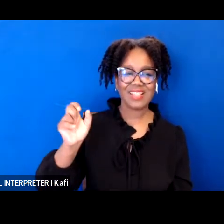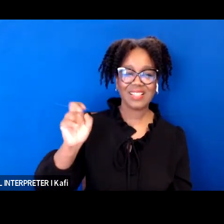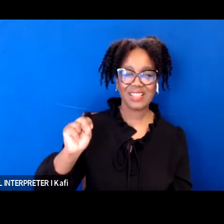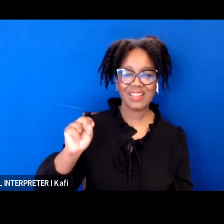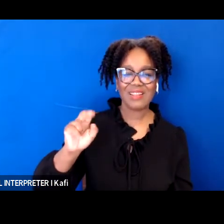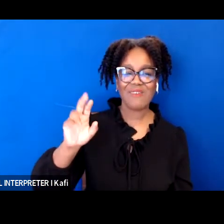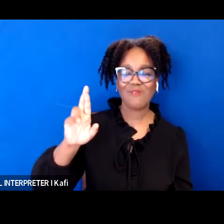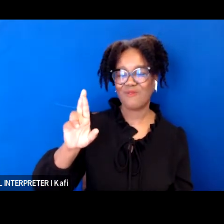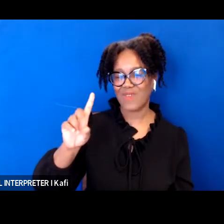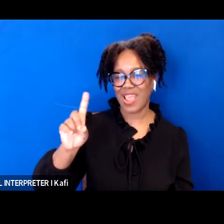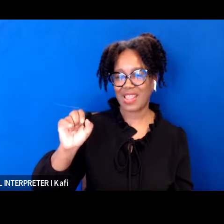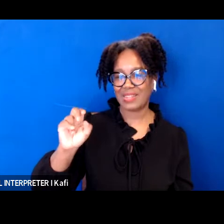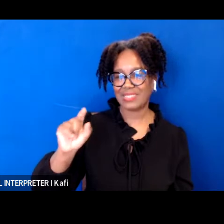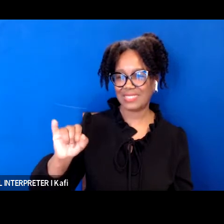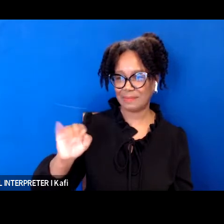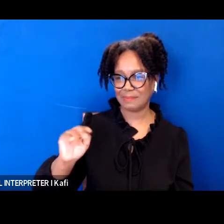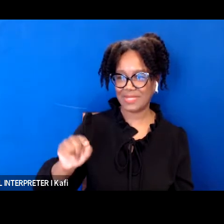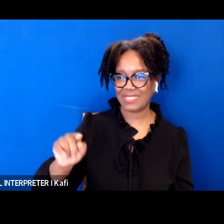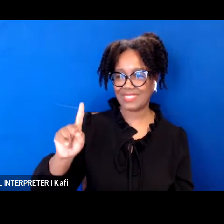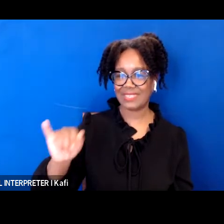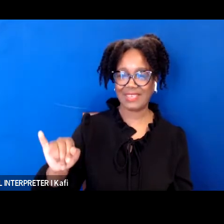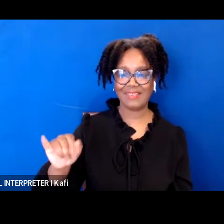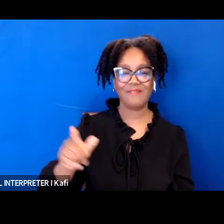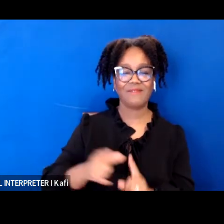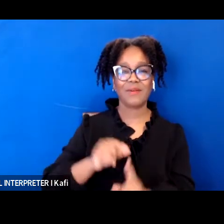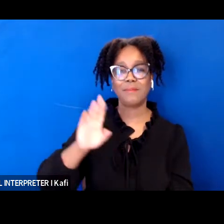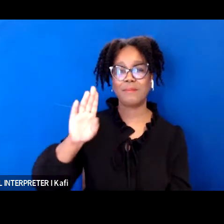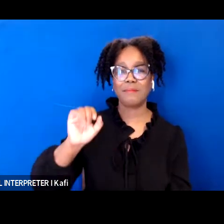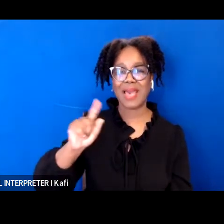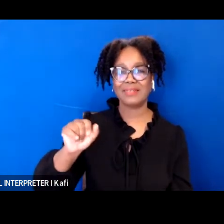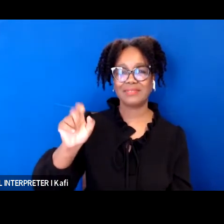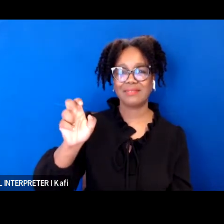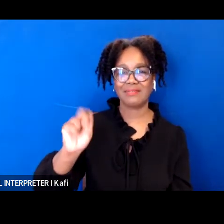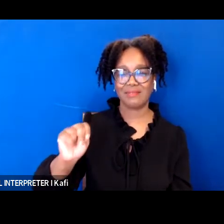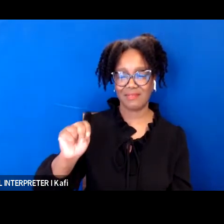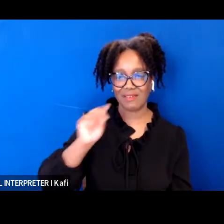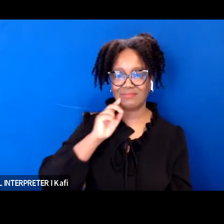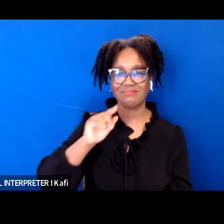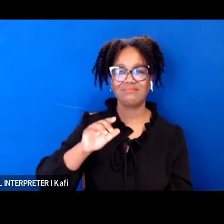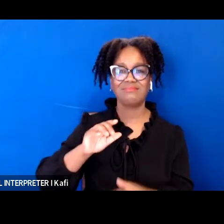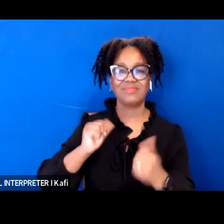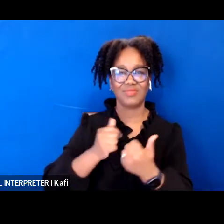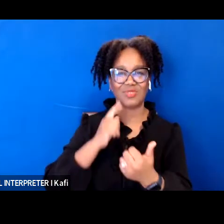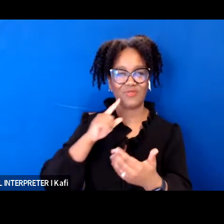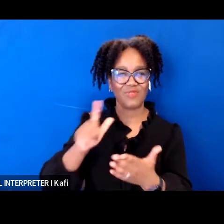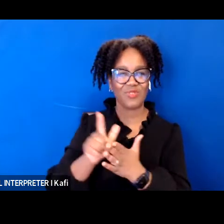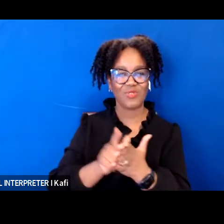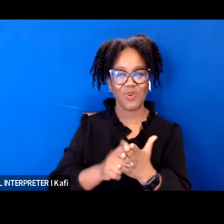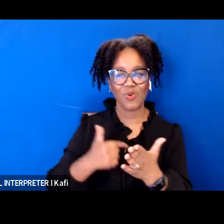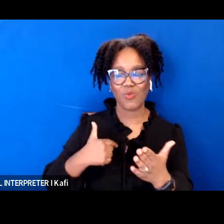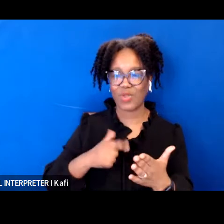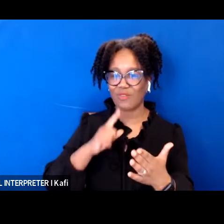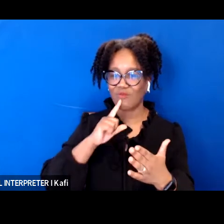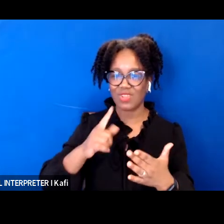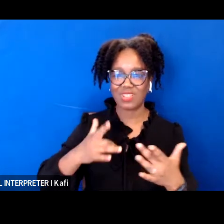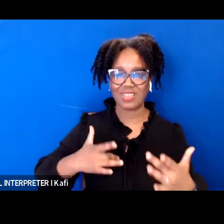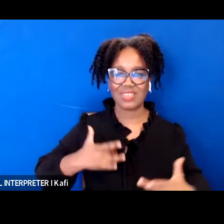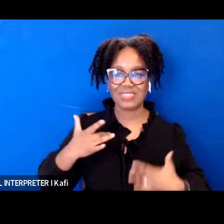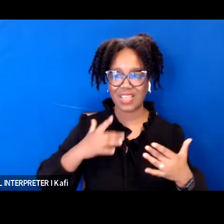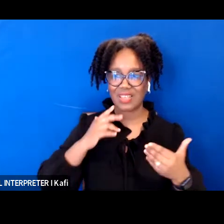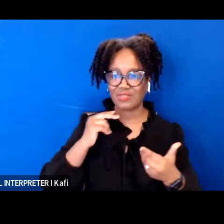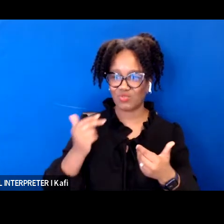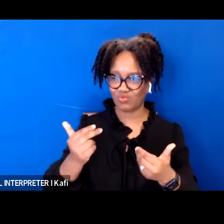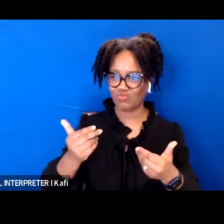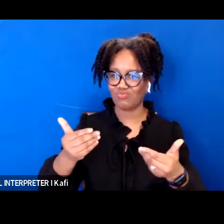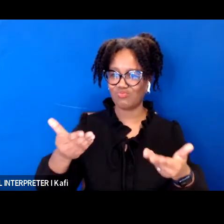law and we are so excited to host this rally to confirm jackson and let's see